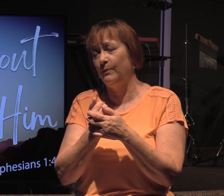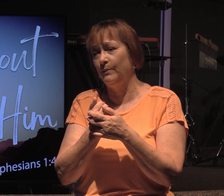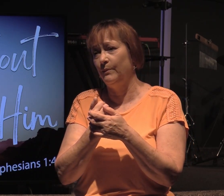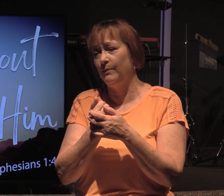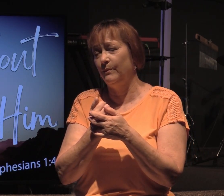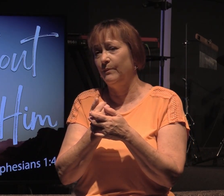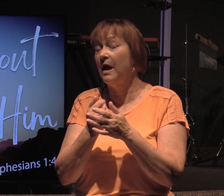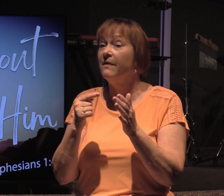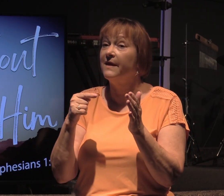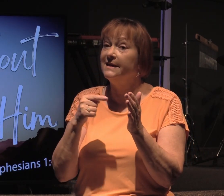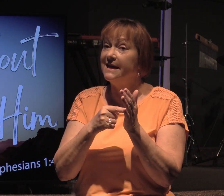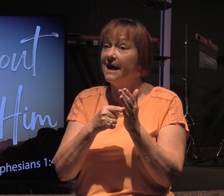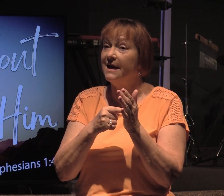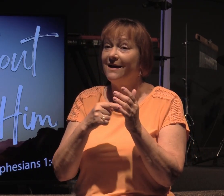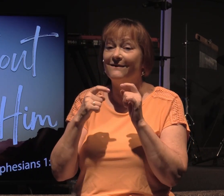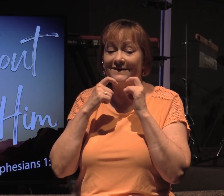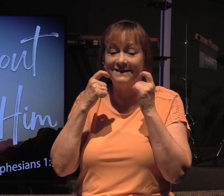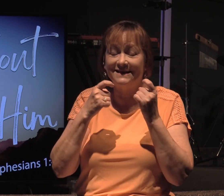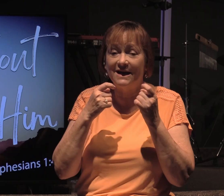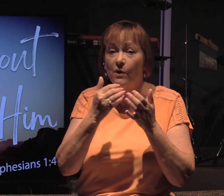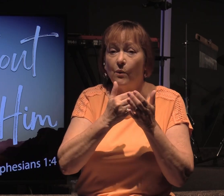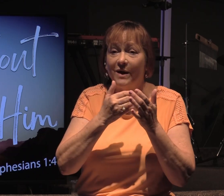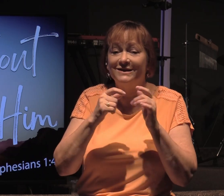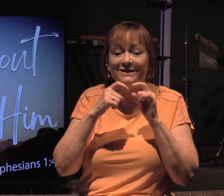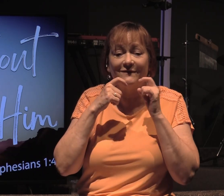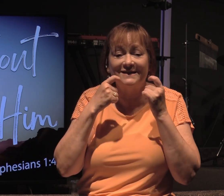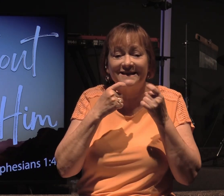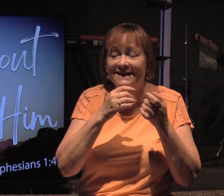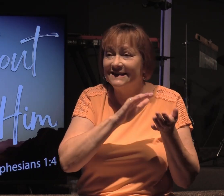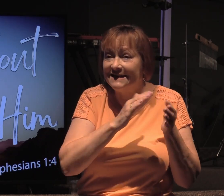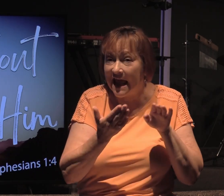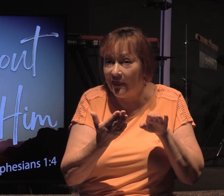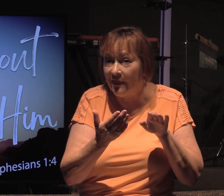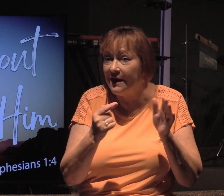The debt of sin the wages of sin is death